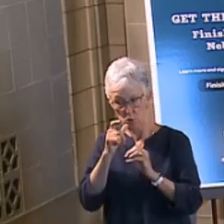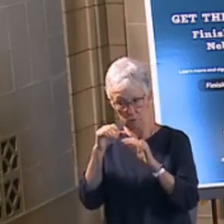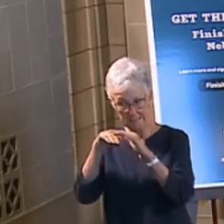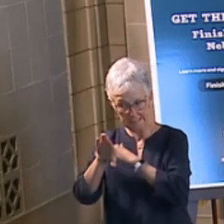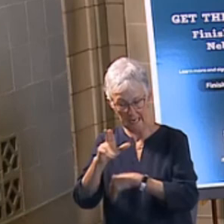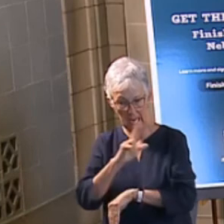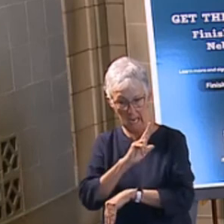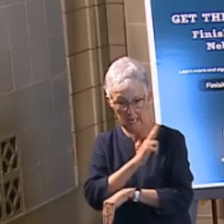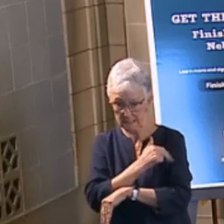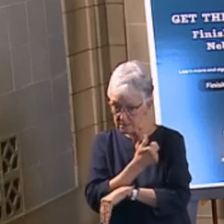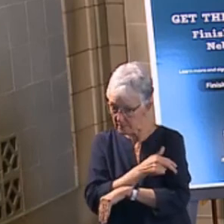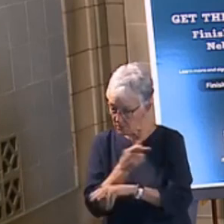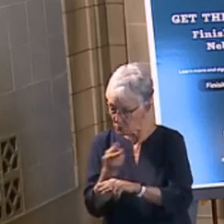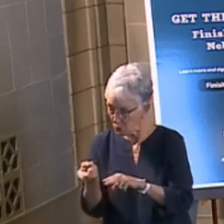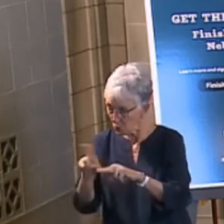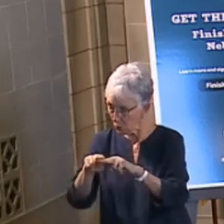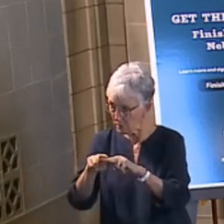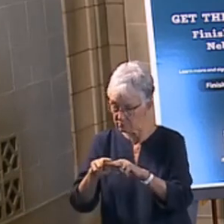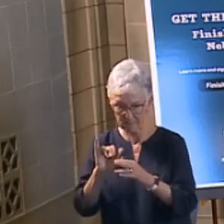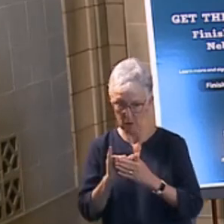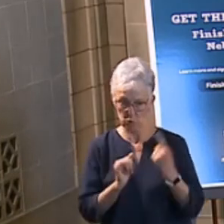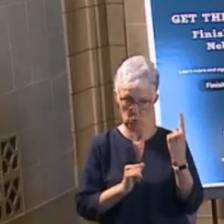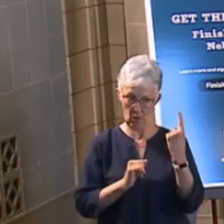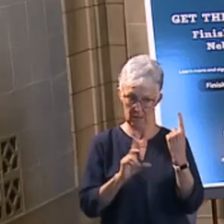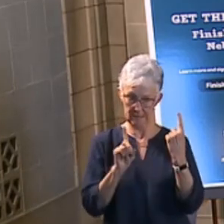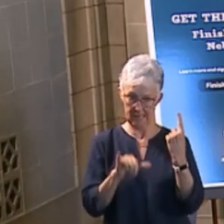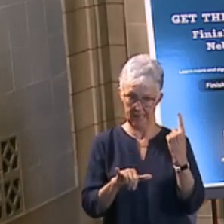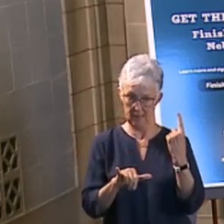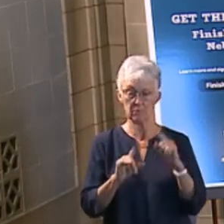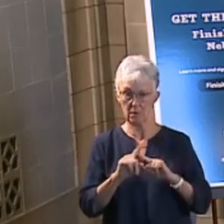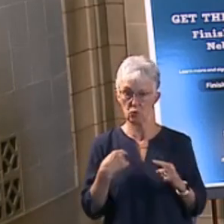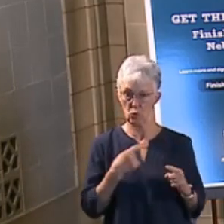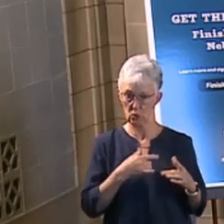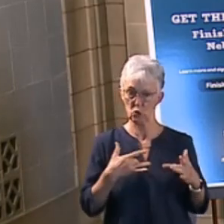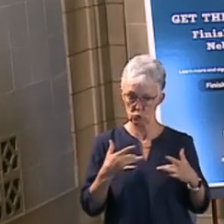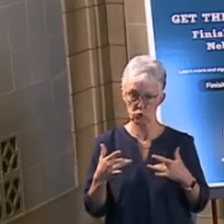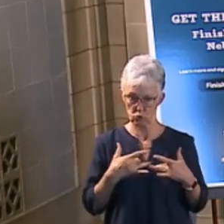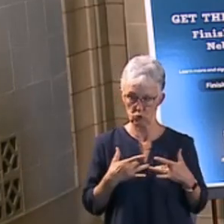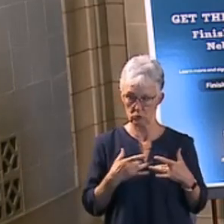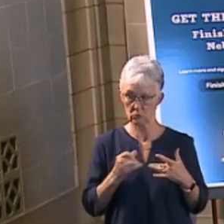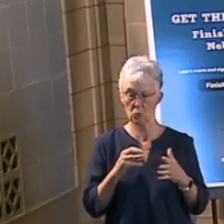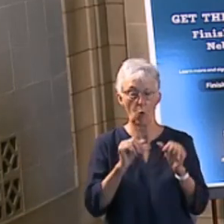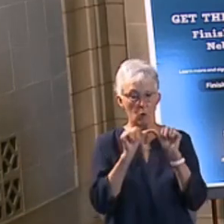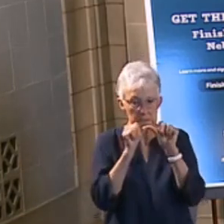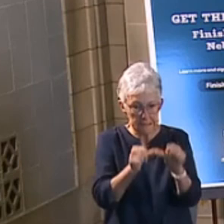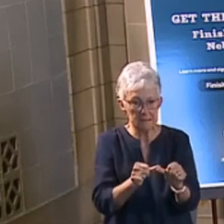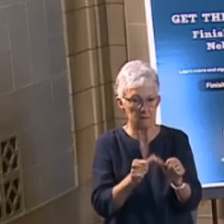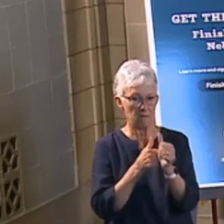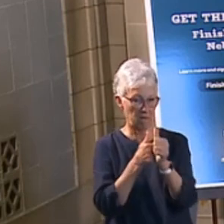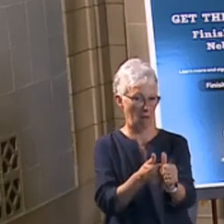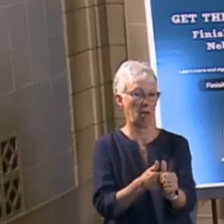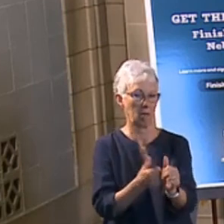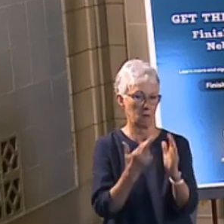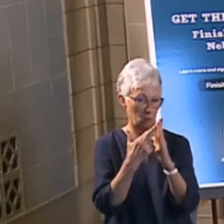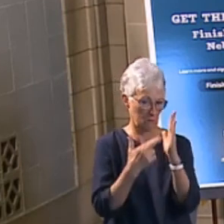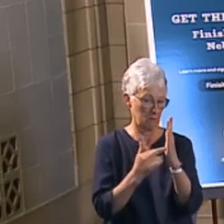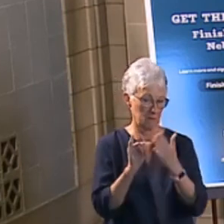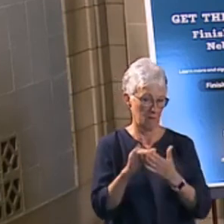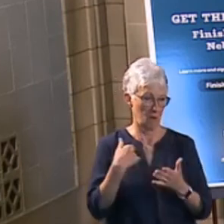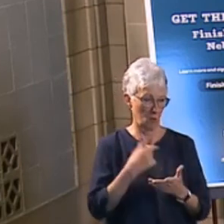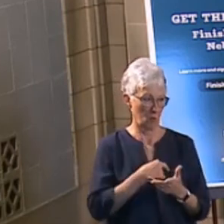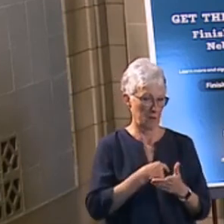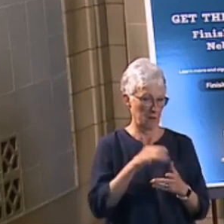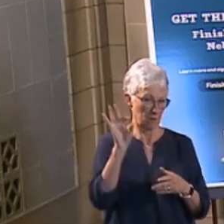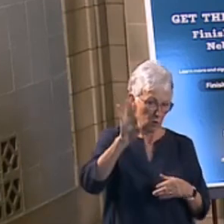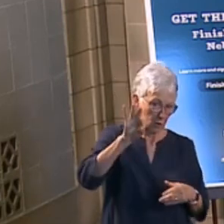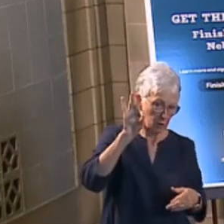there was just a one-day increase, but that does cause for concern. So please continue to practice all the tools that we've given you to slow the spread of the virus.